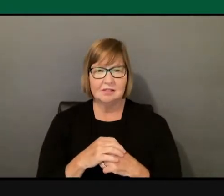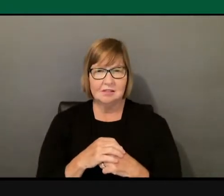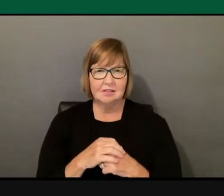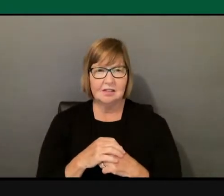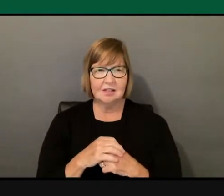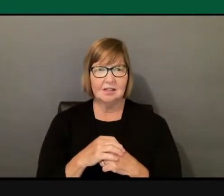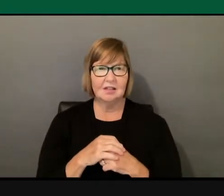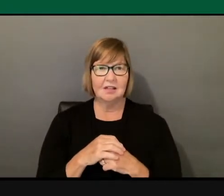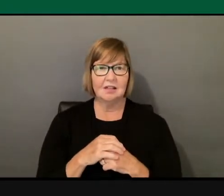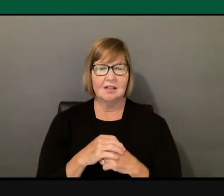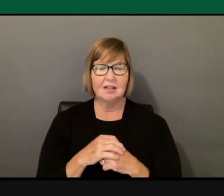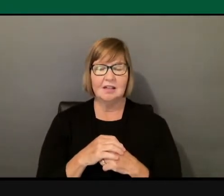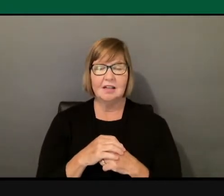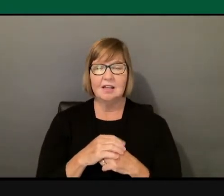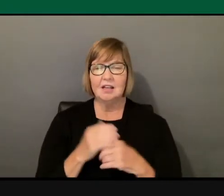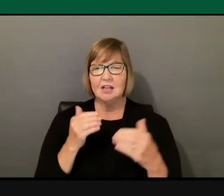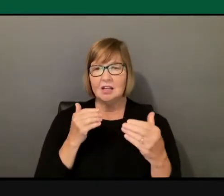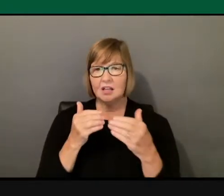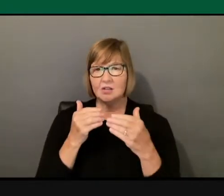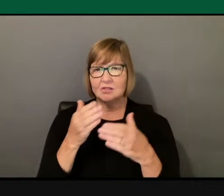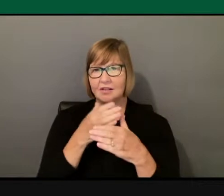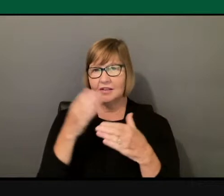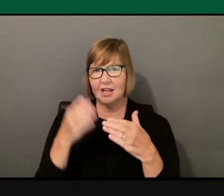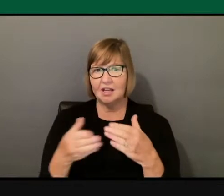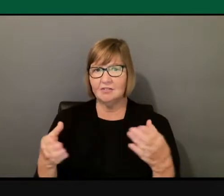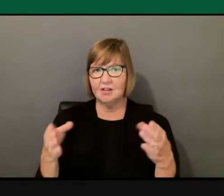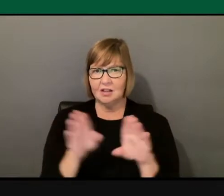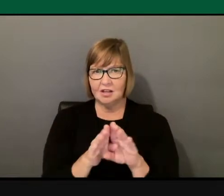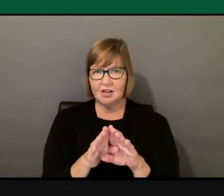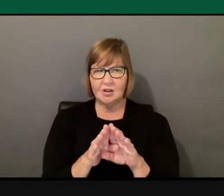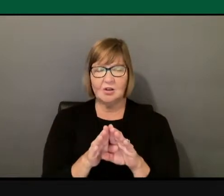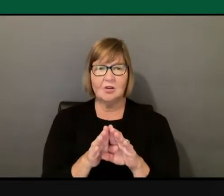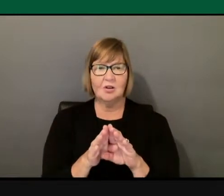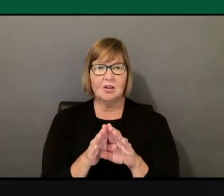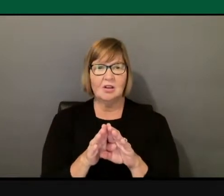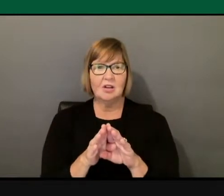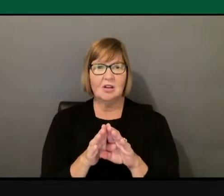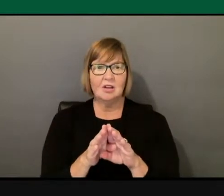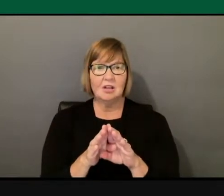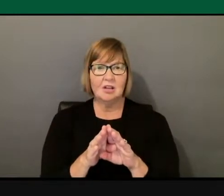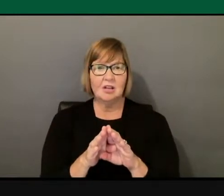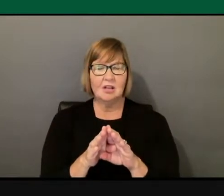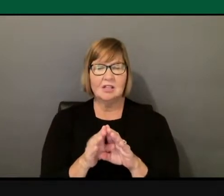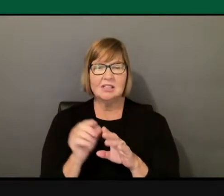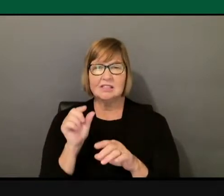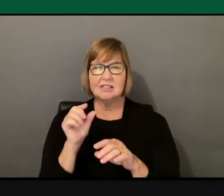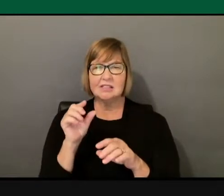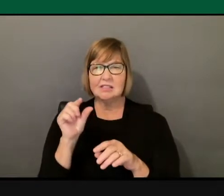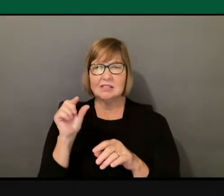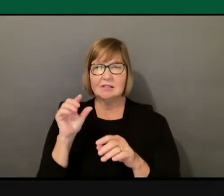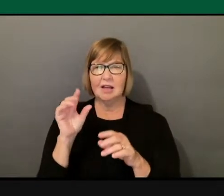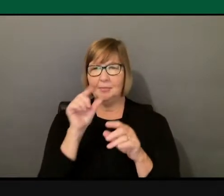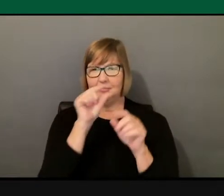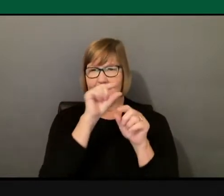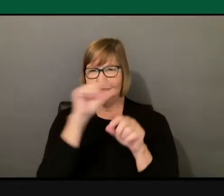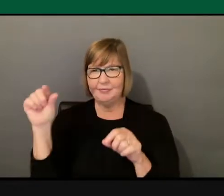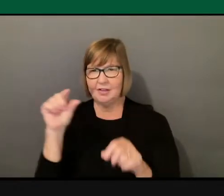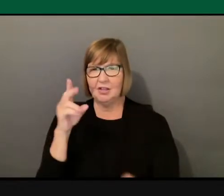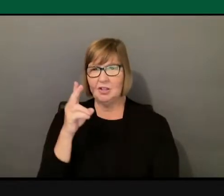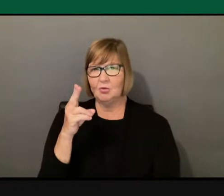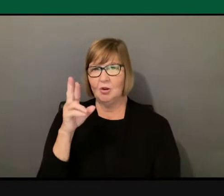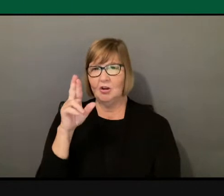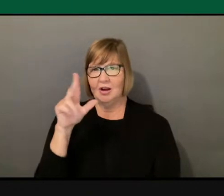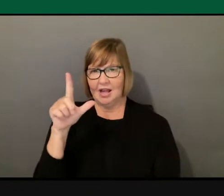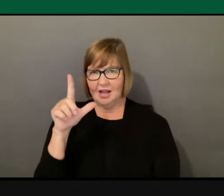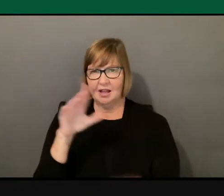of our closing, you can start by responding. A tiny URL will be displayed on the screen, which